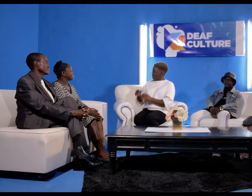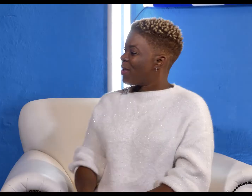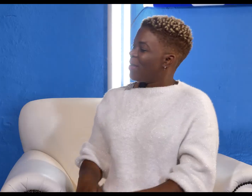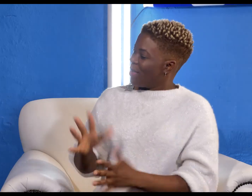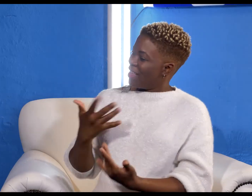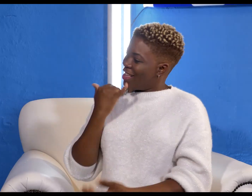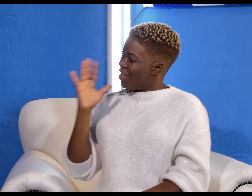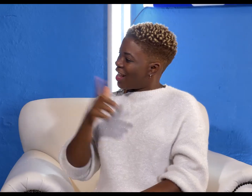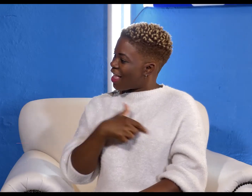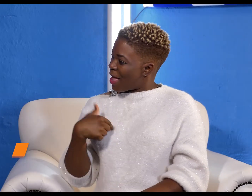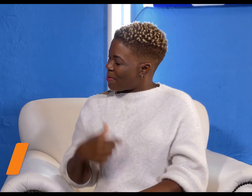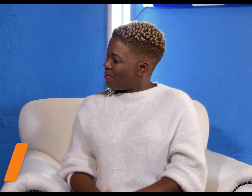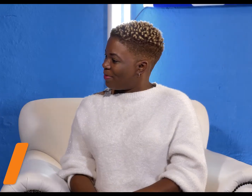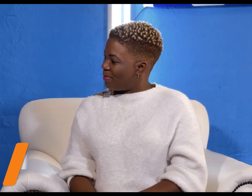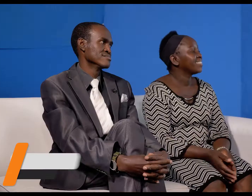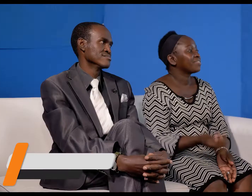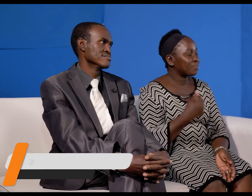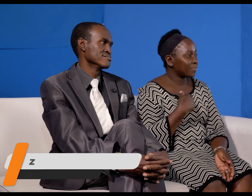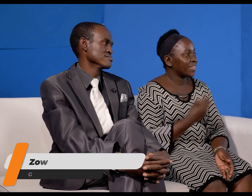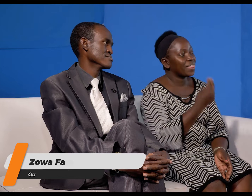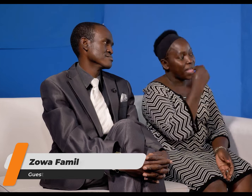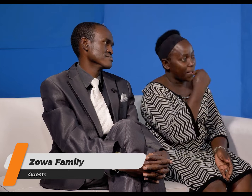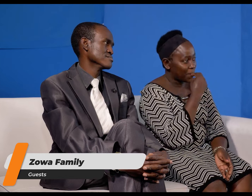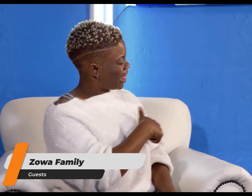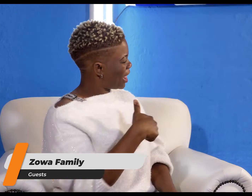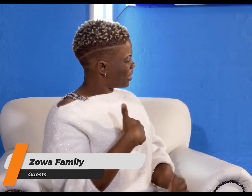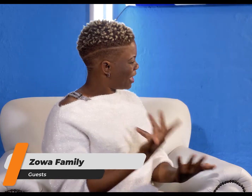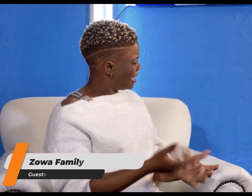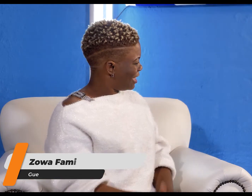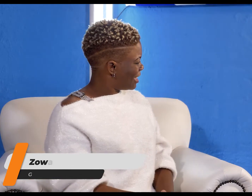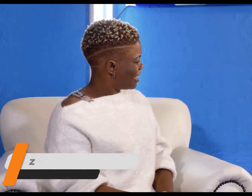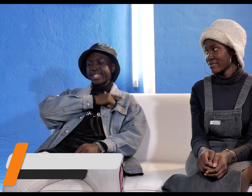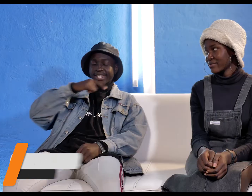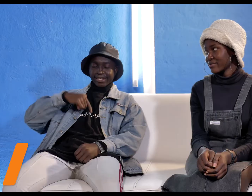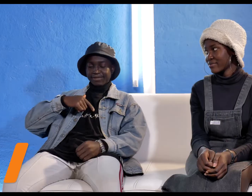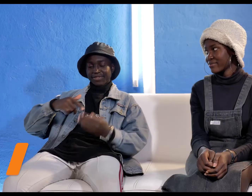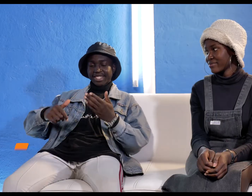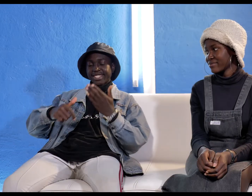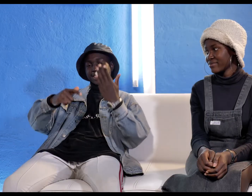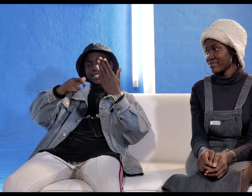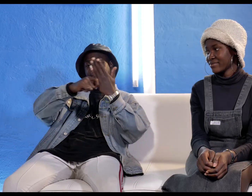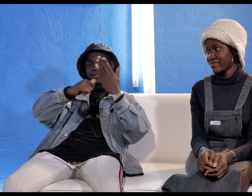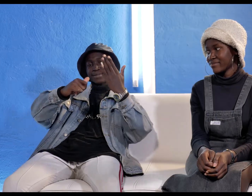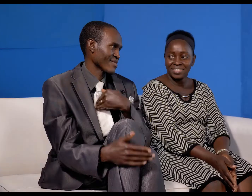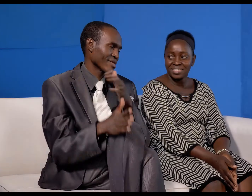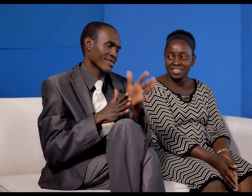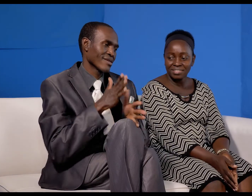What is your name? My name is Emily. And what is your name? My name is Michael. My